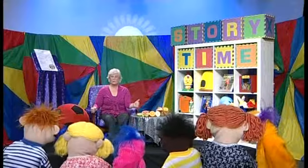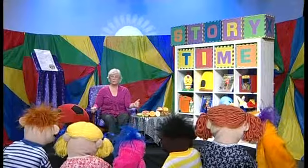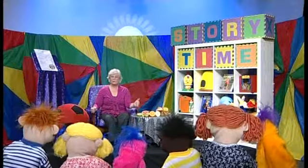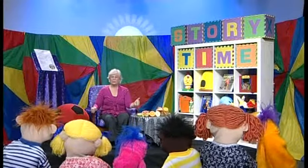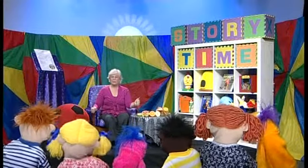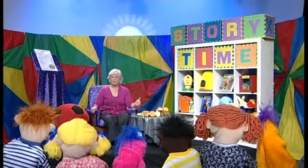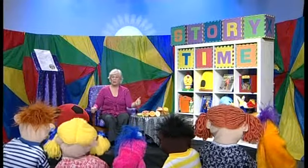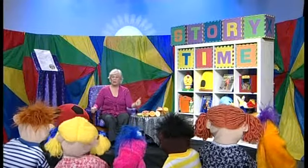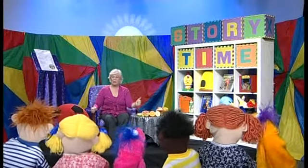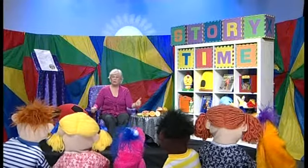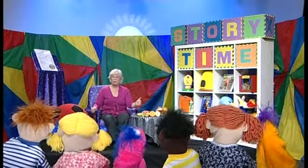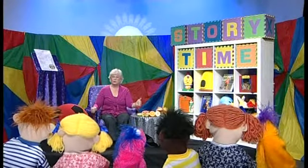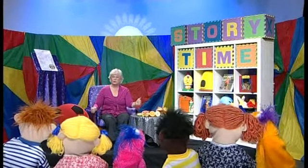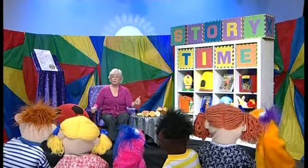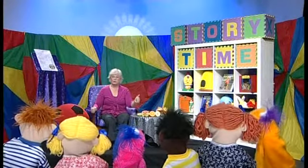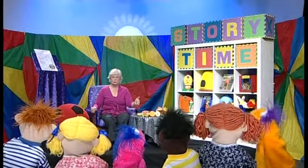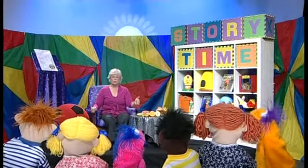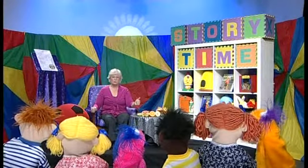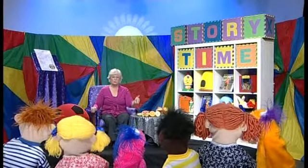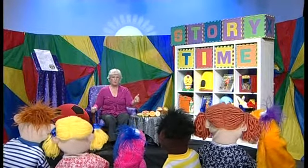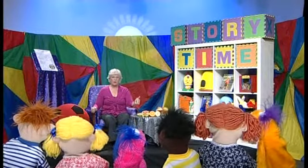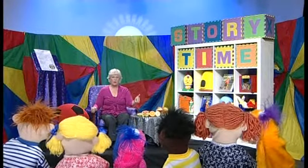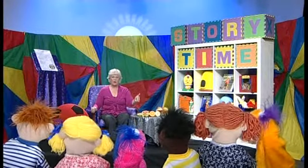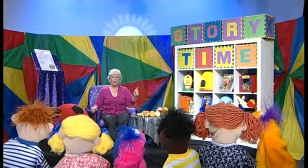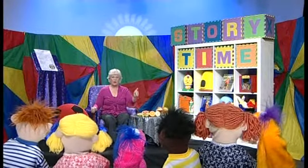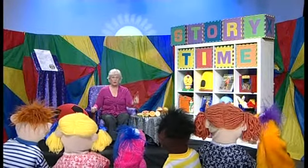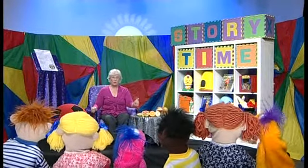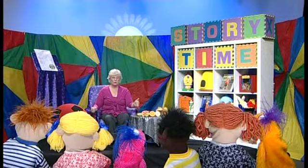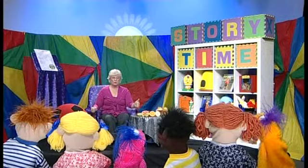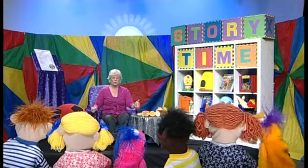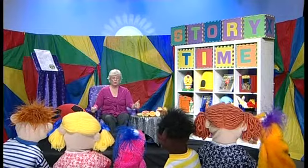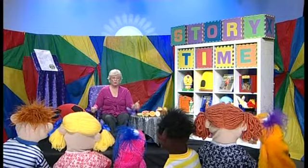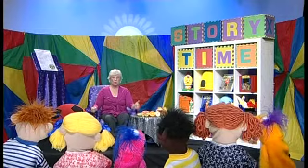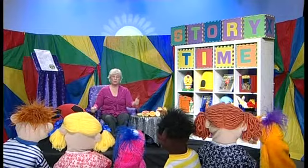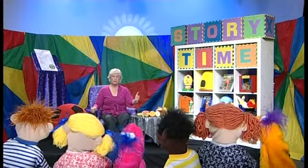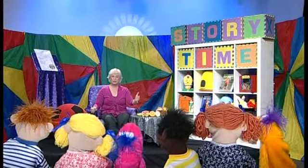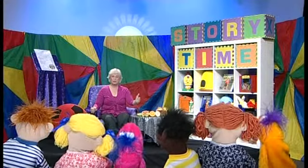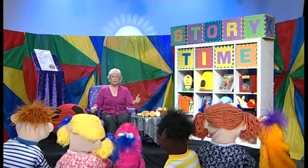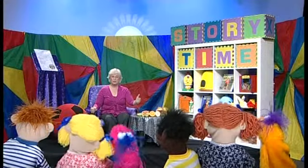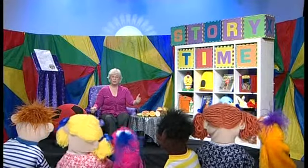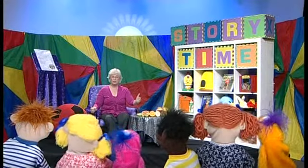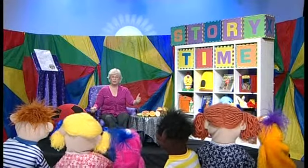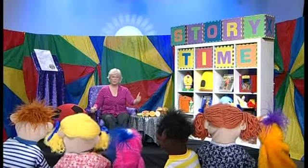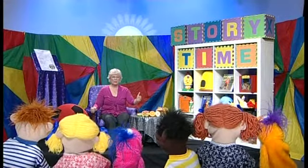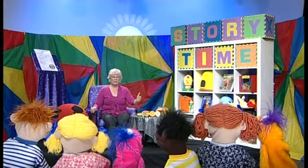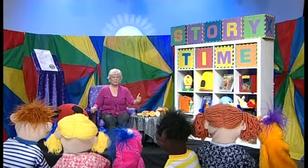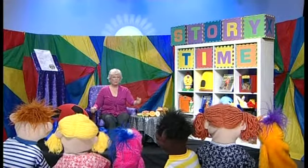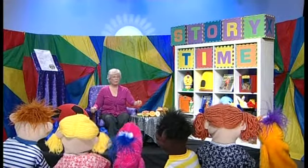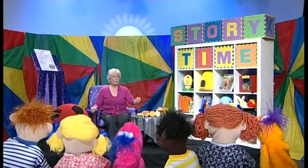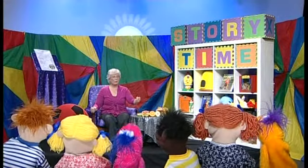hill till he got back home to his little swish pig pen and he opened the door, whoosh, hopped inside, pop,